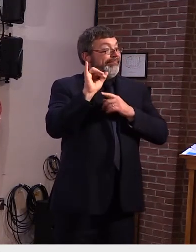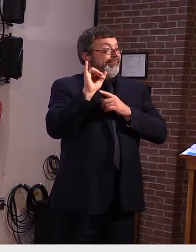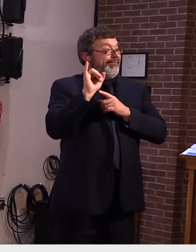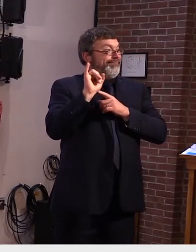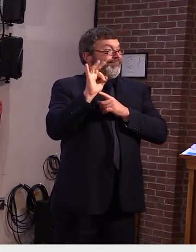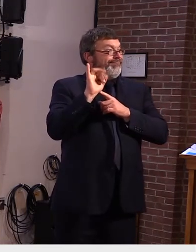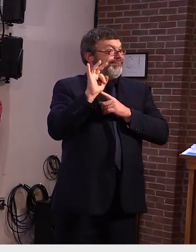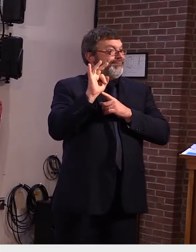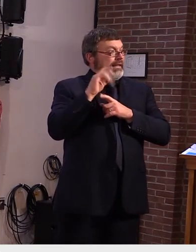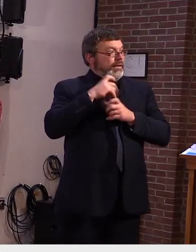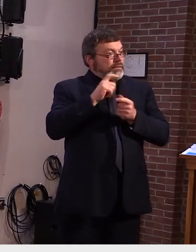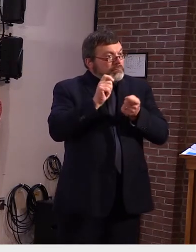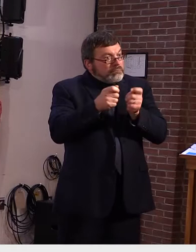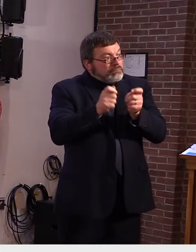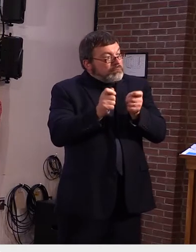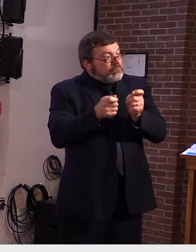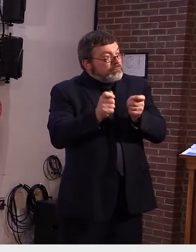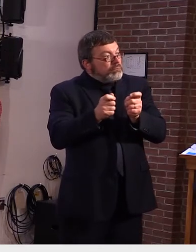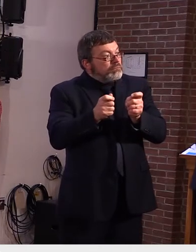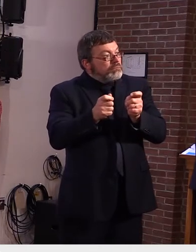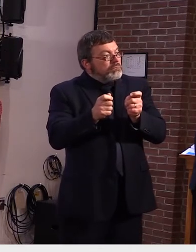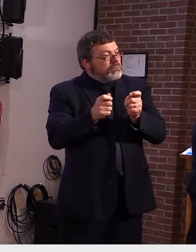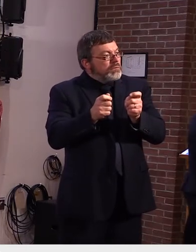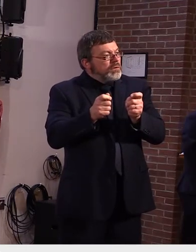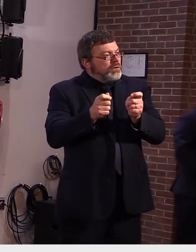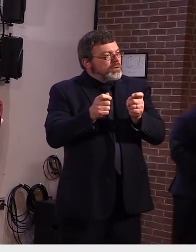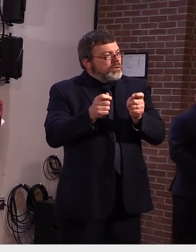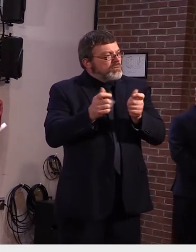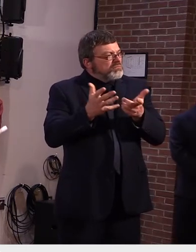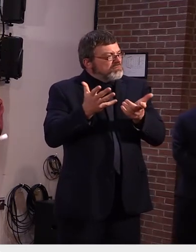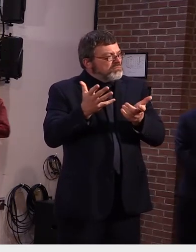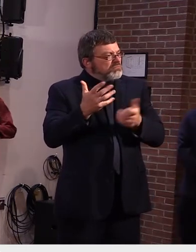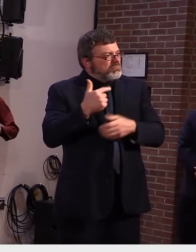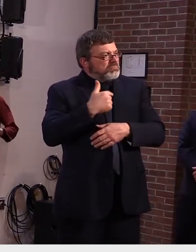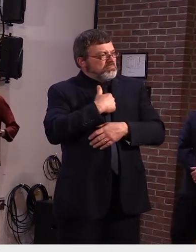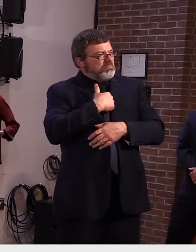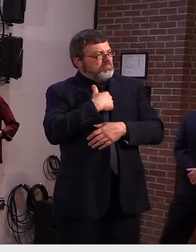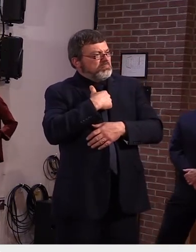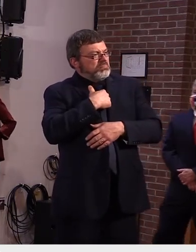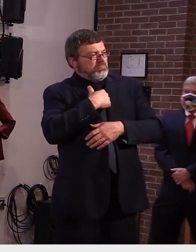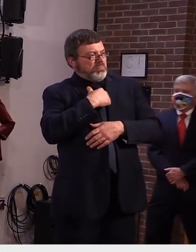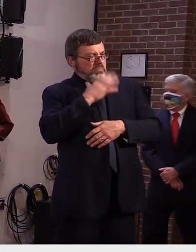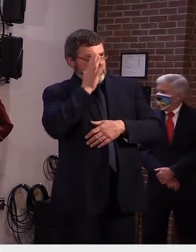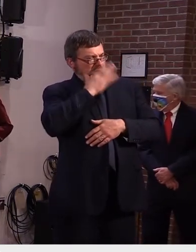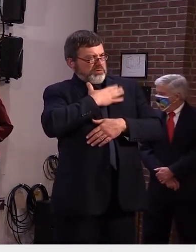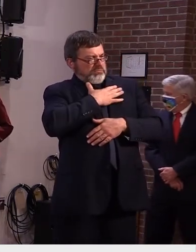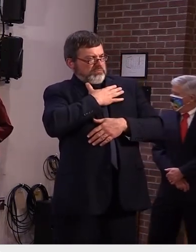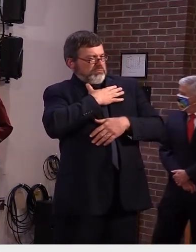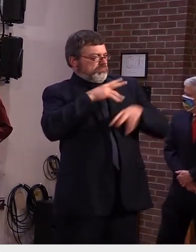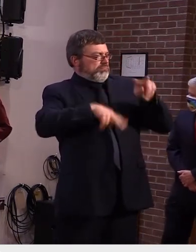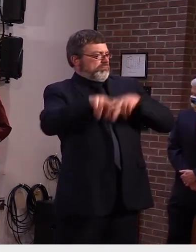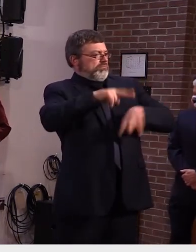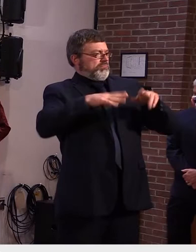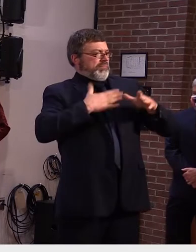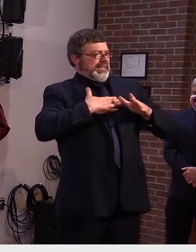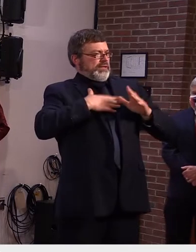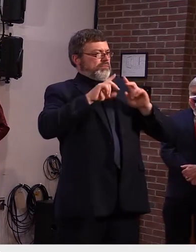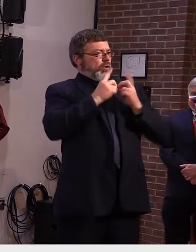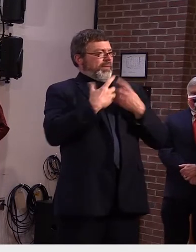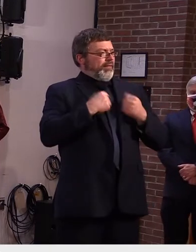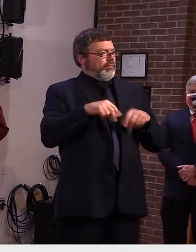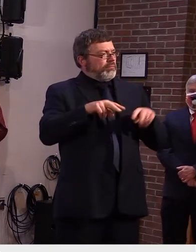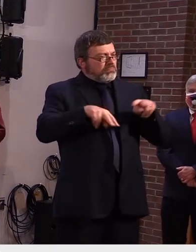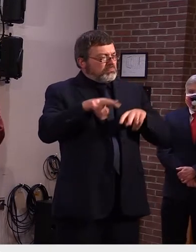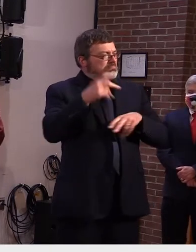information we can we can look at how the health department might be able to provide that but again you know hipaa may really prohibit or